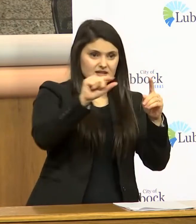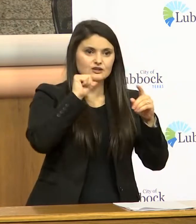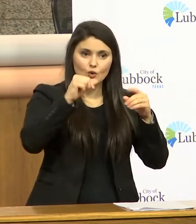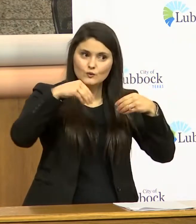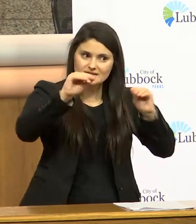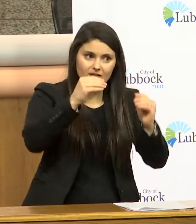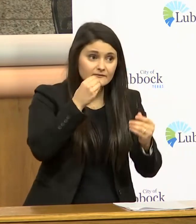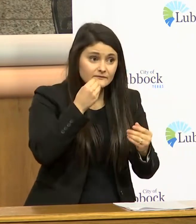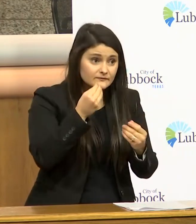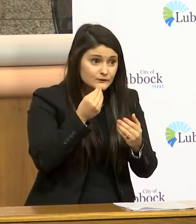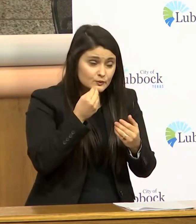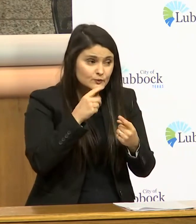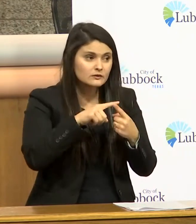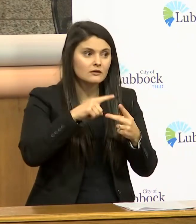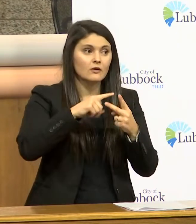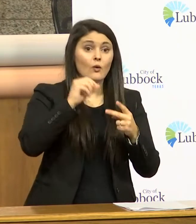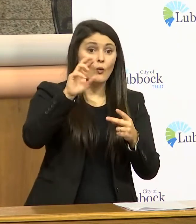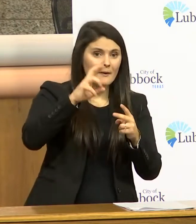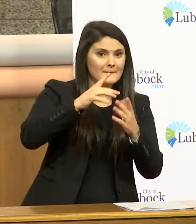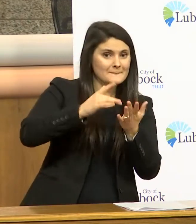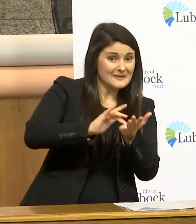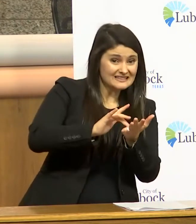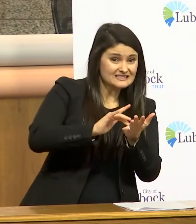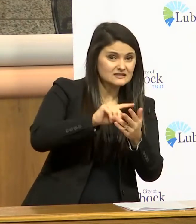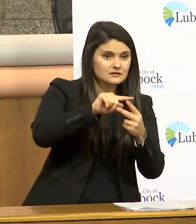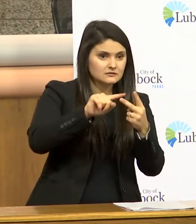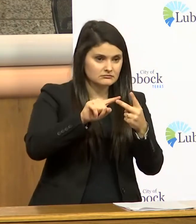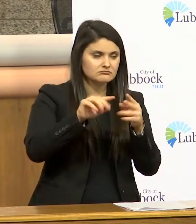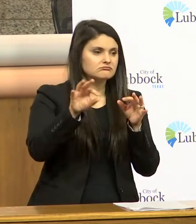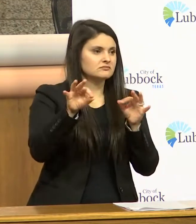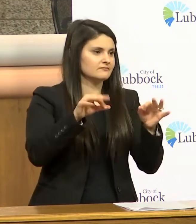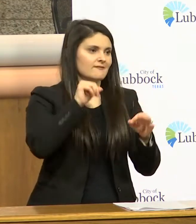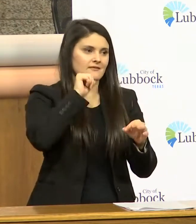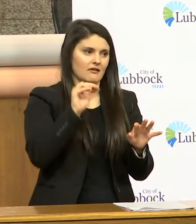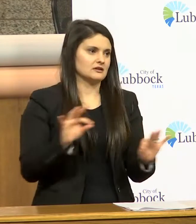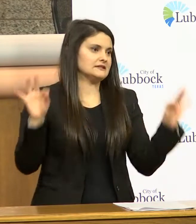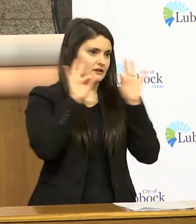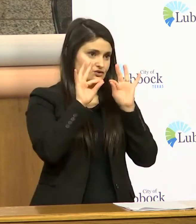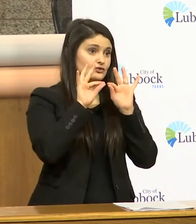sell food and medicine are defined as non-essential